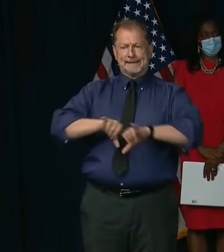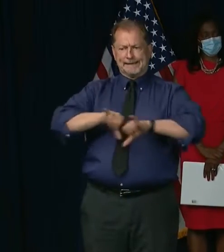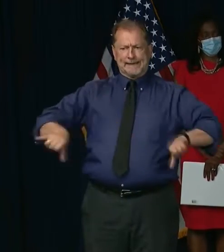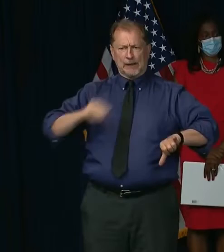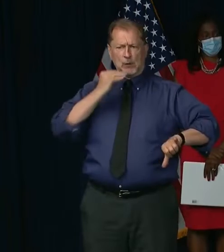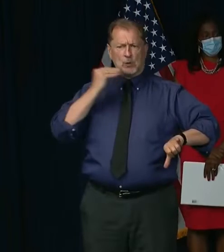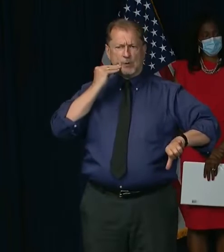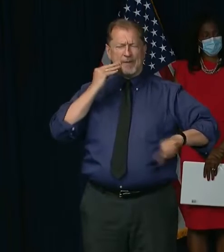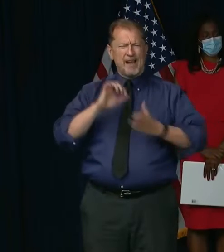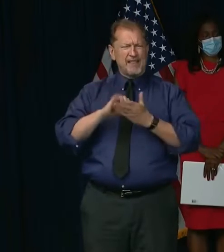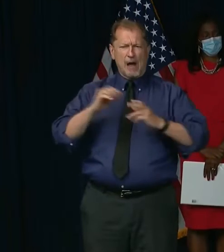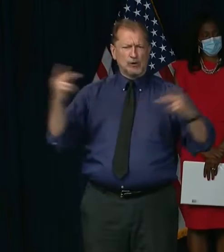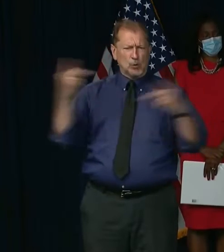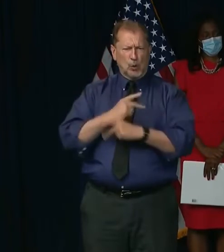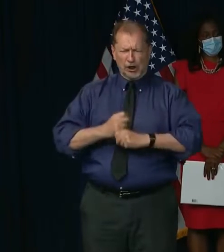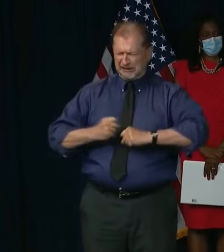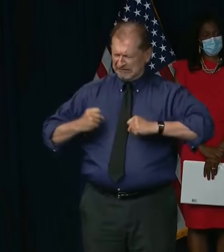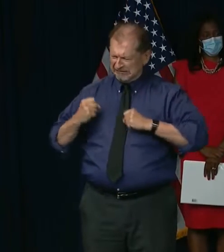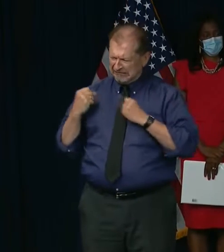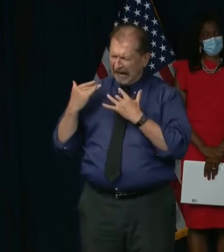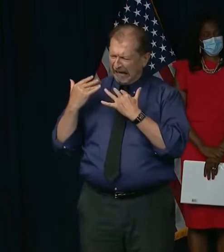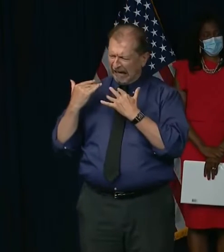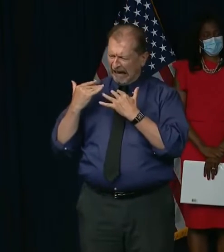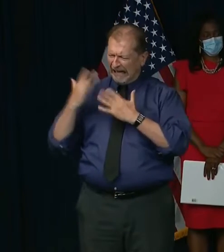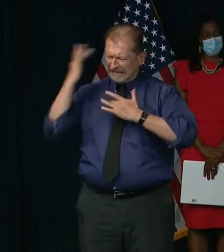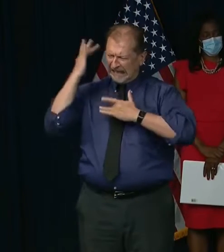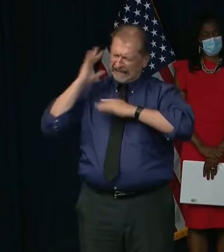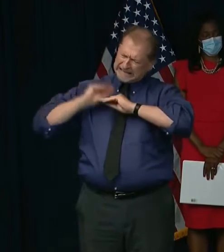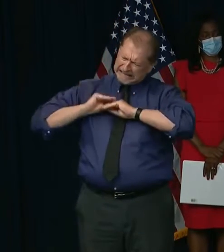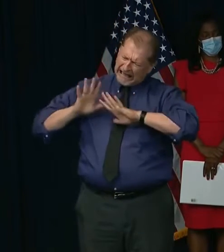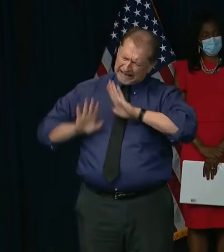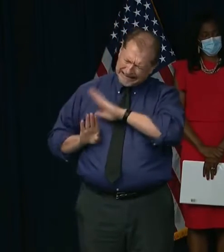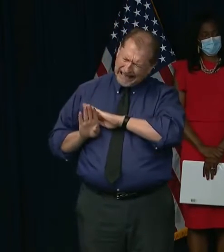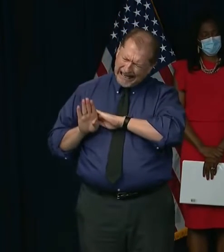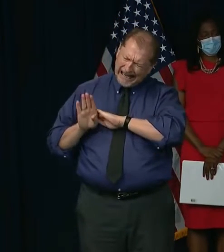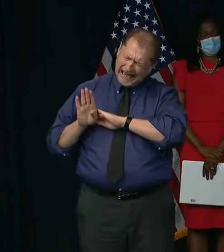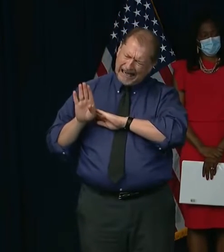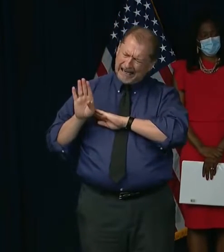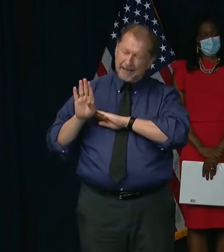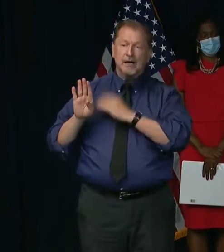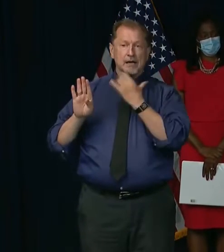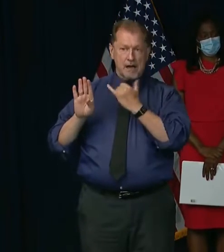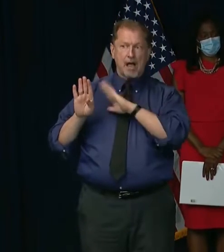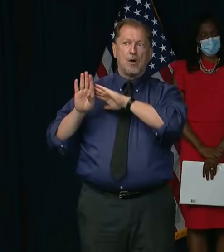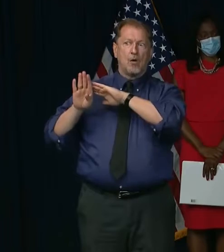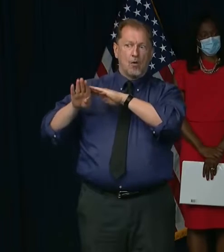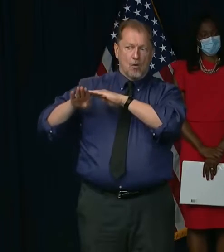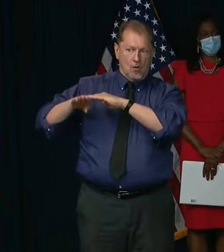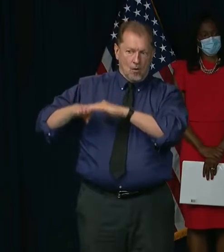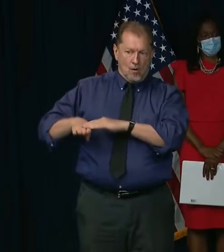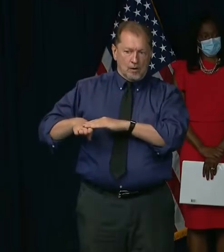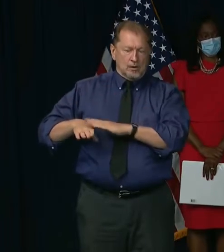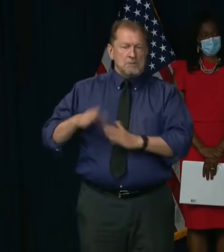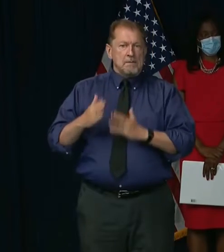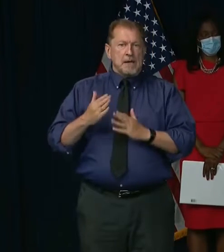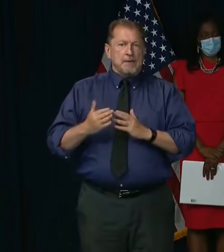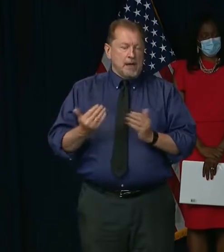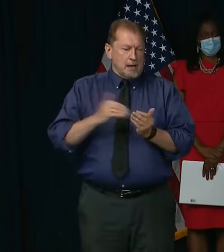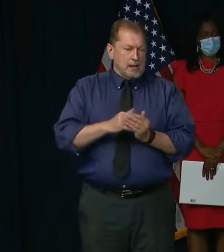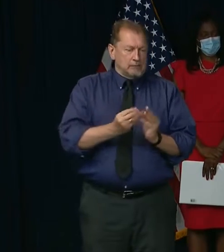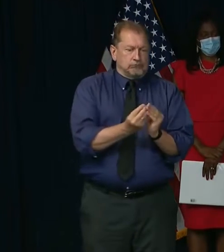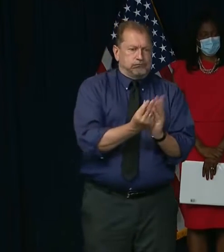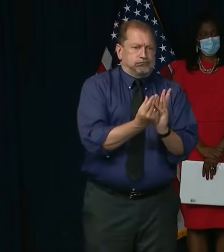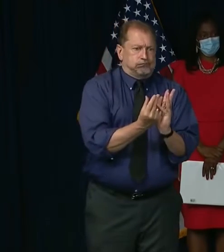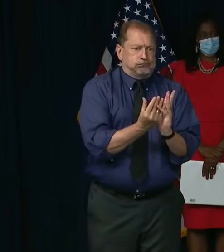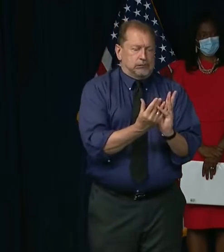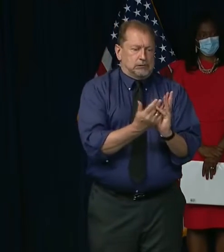raging firestorm of infection. And there will still be embers and even brush fires that could force us to pull back to